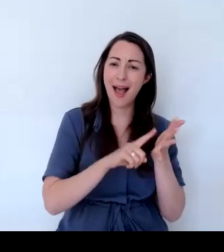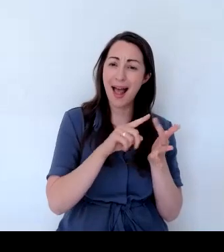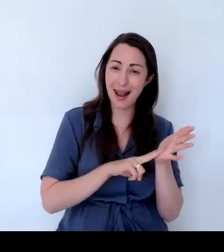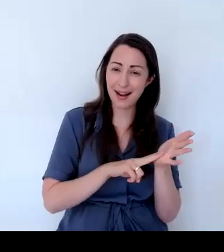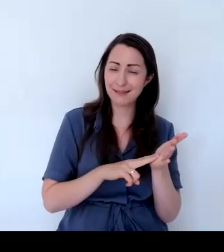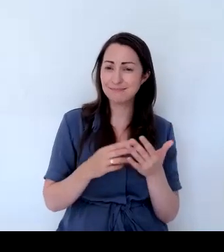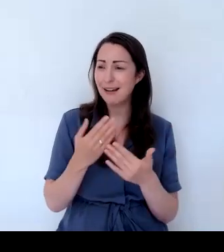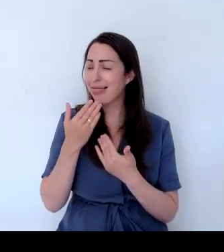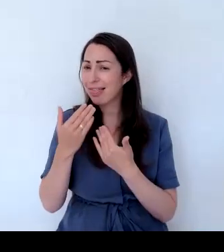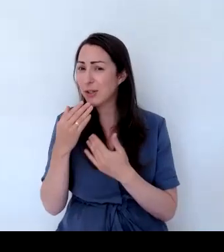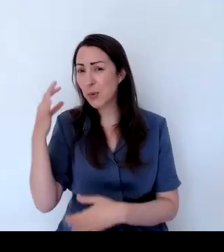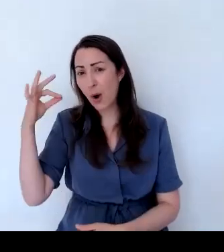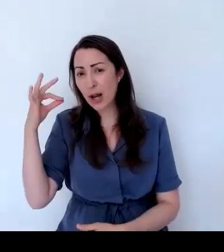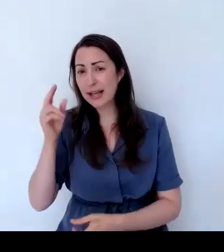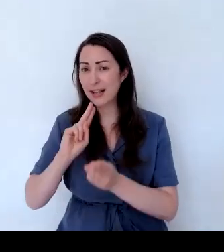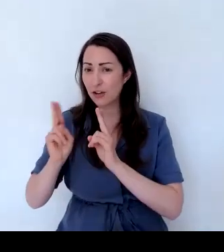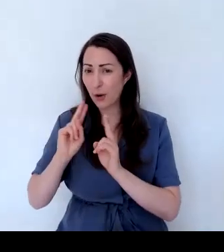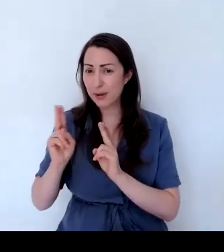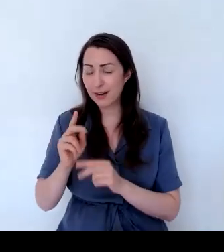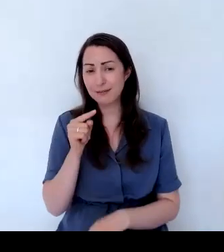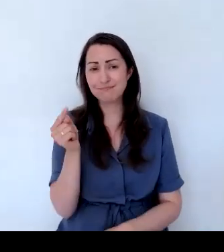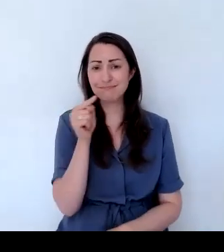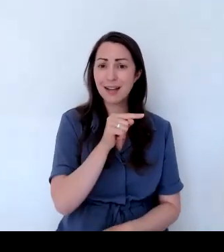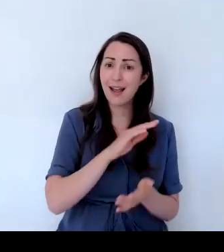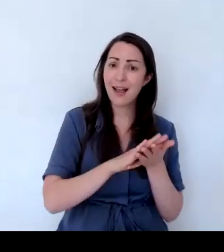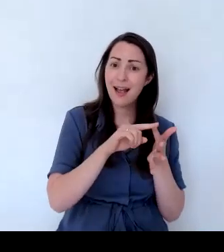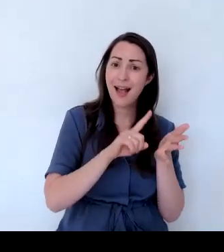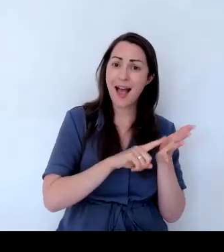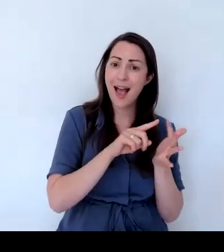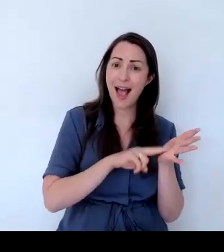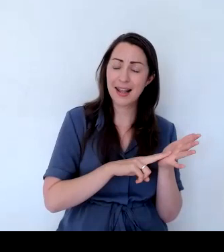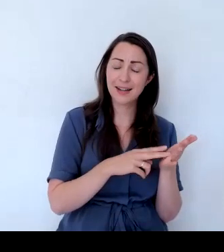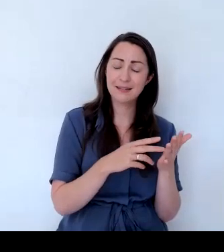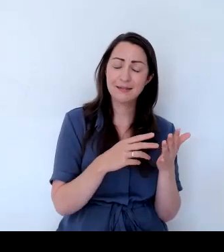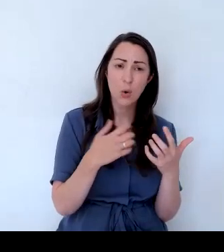Helen. It was really interesting. Have we got any questions from anybody?